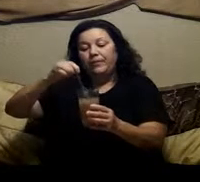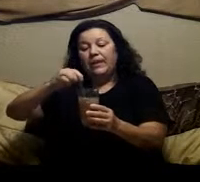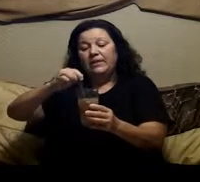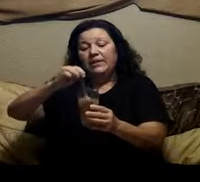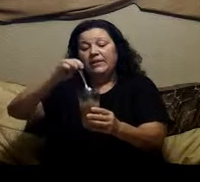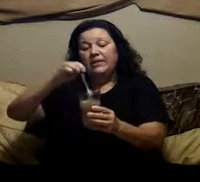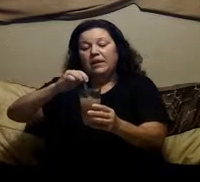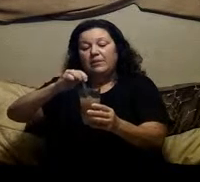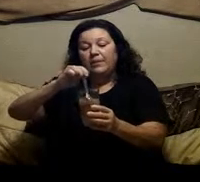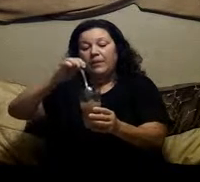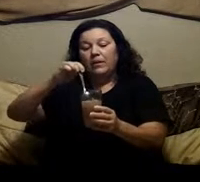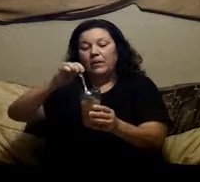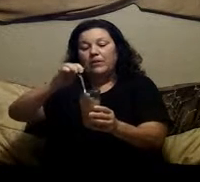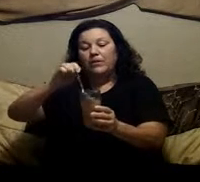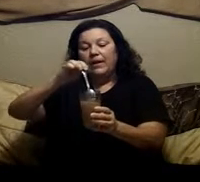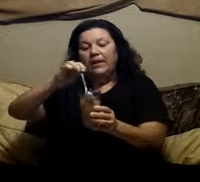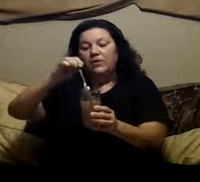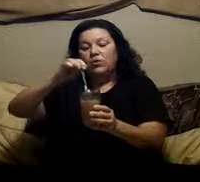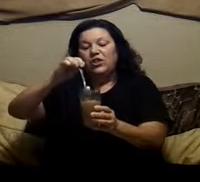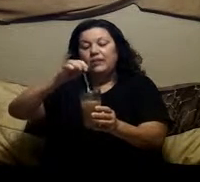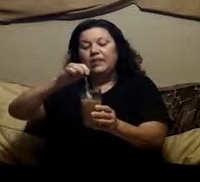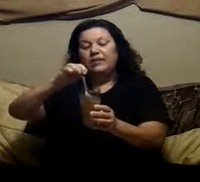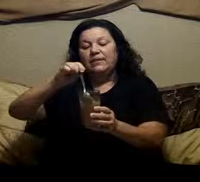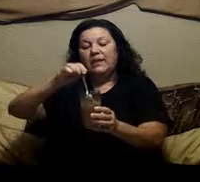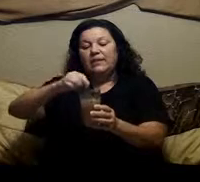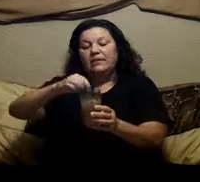Got a tendency to clump so I kind of squish it up against the sides